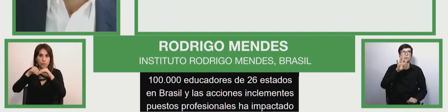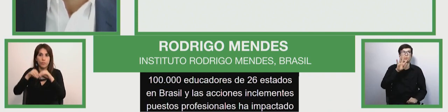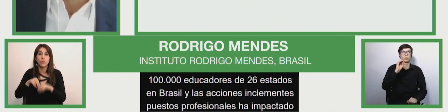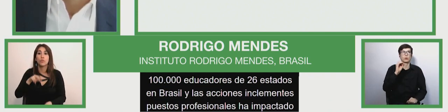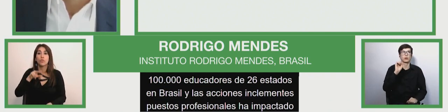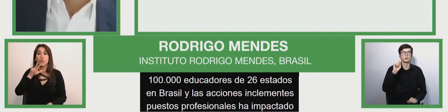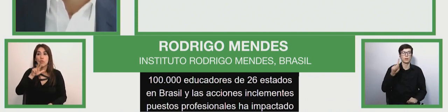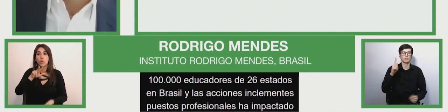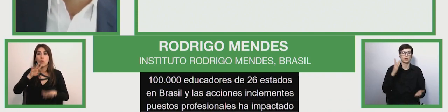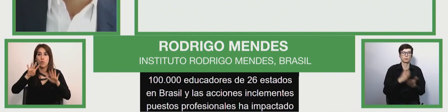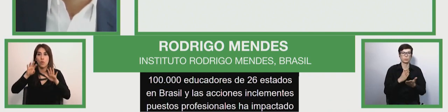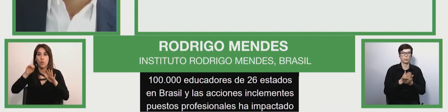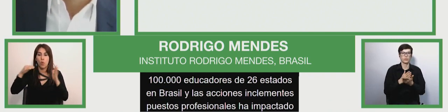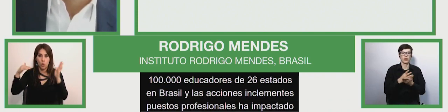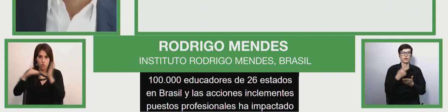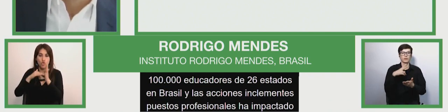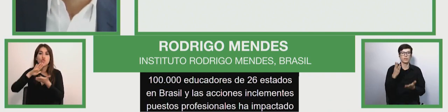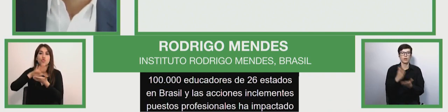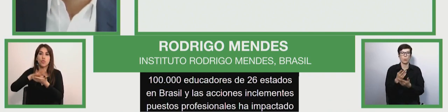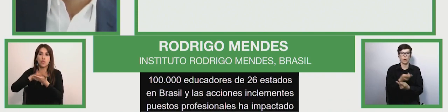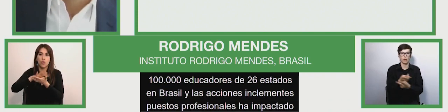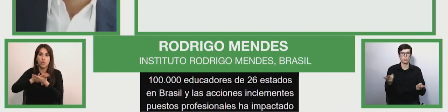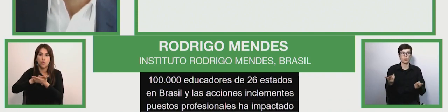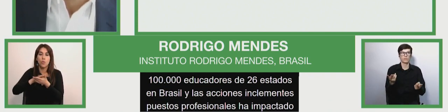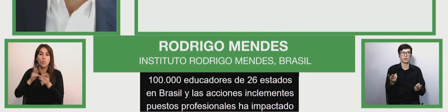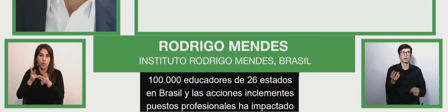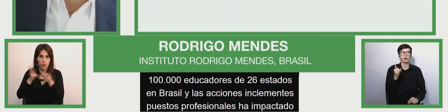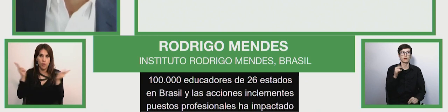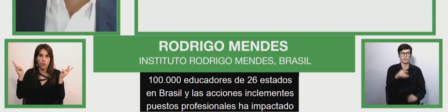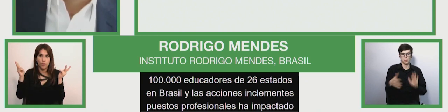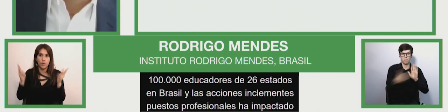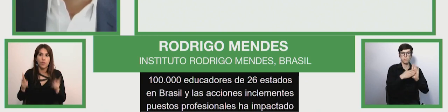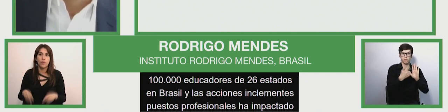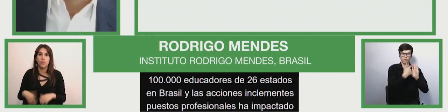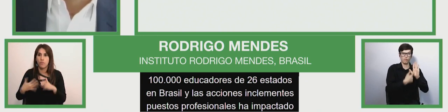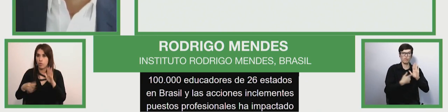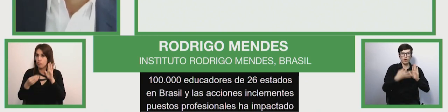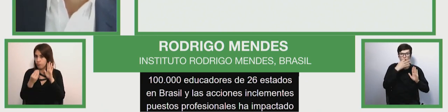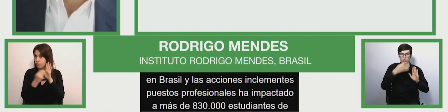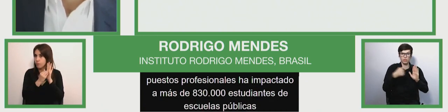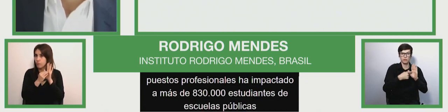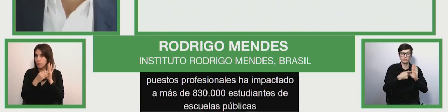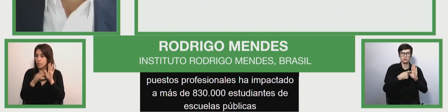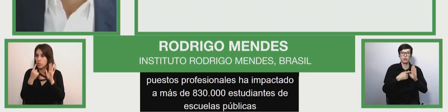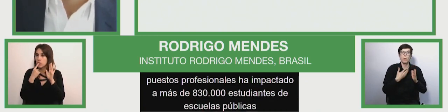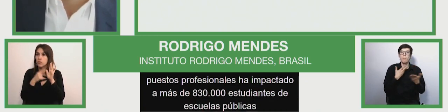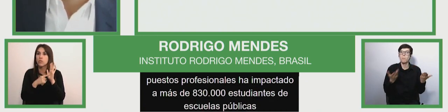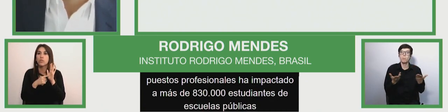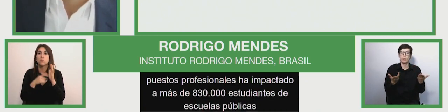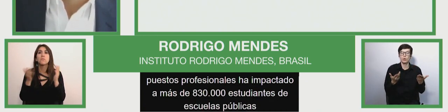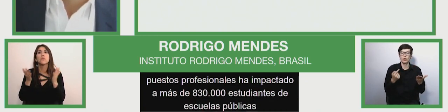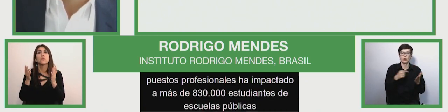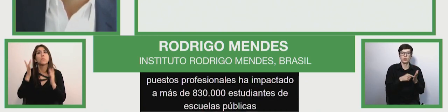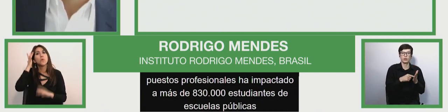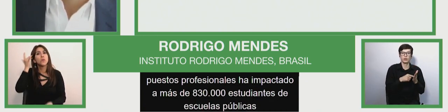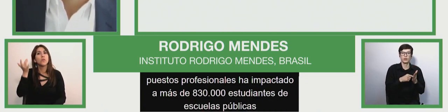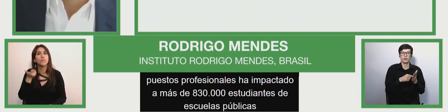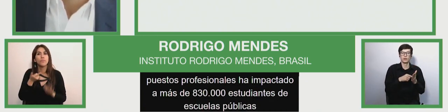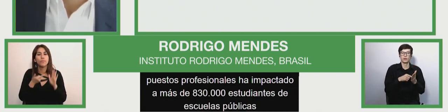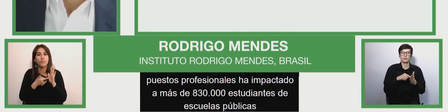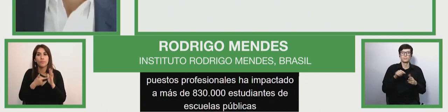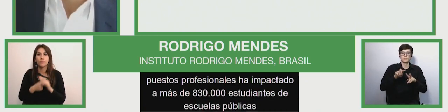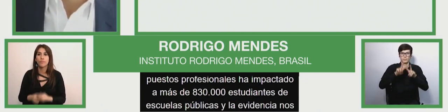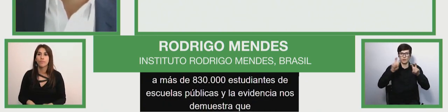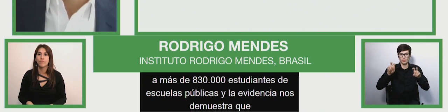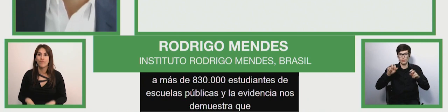professionals impacted more than 8,400,000 students of public schools,